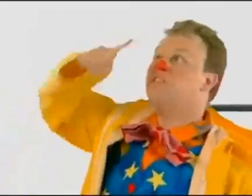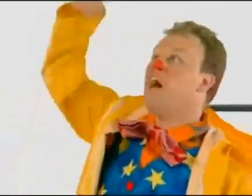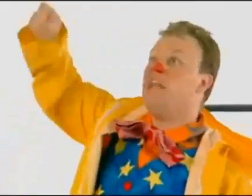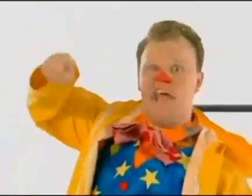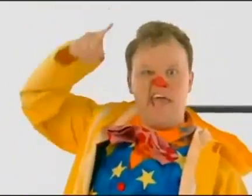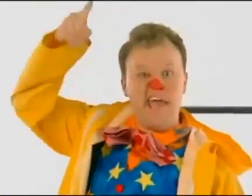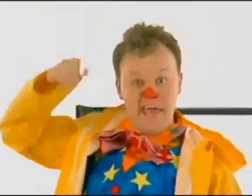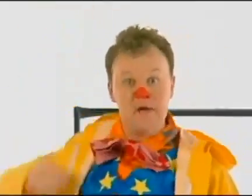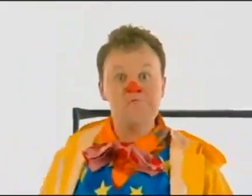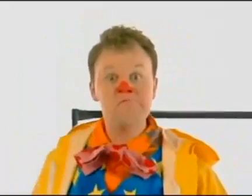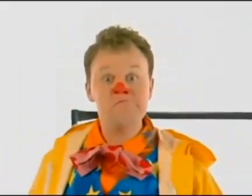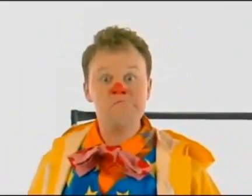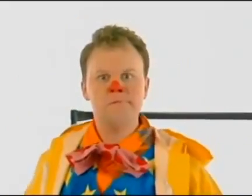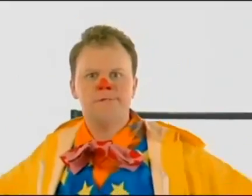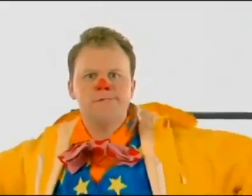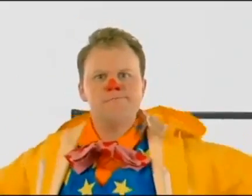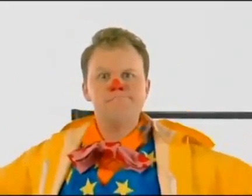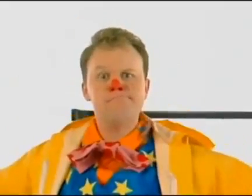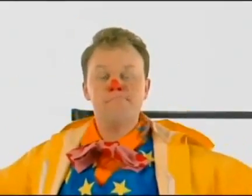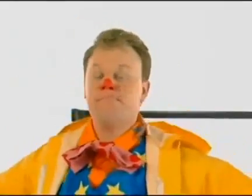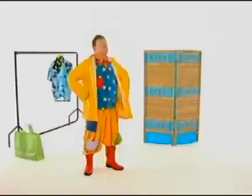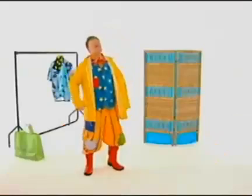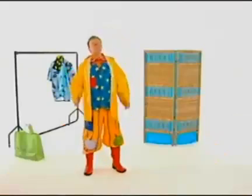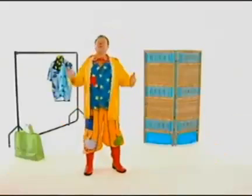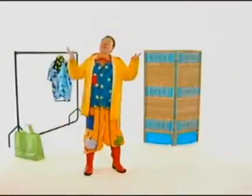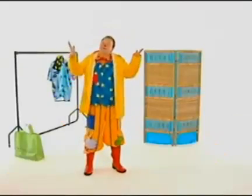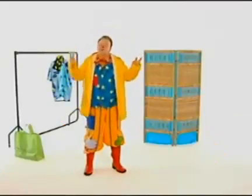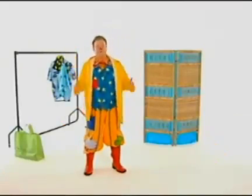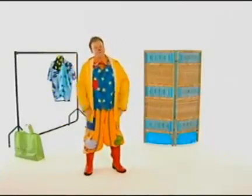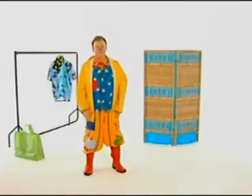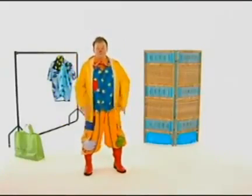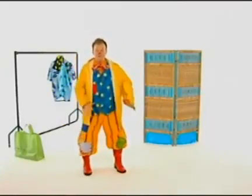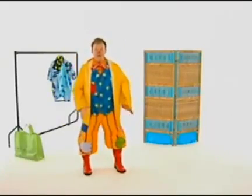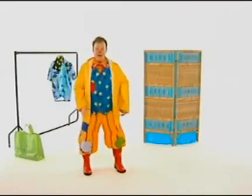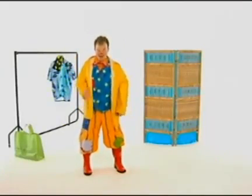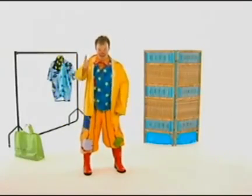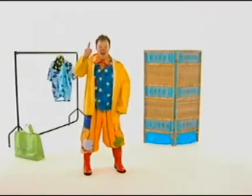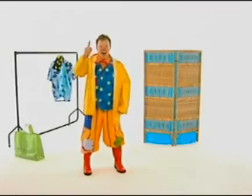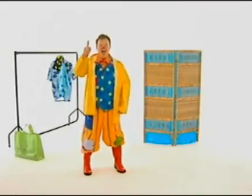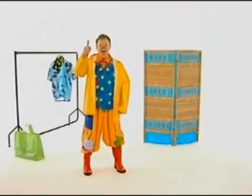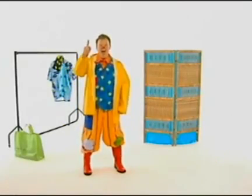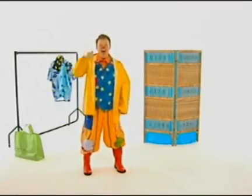Sunny? Sunny? Yes. Sunny? Sunny? Sunny? Sunny? Sunny?